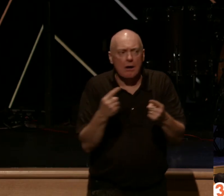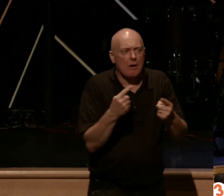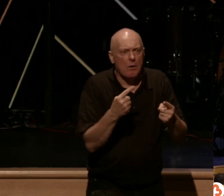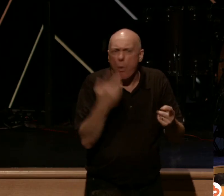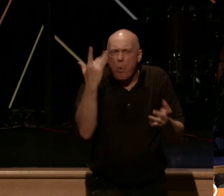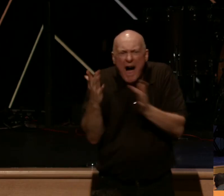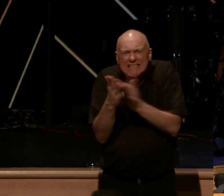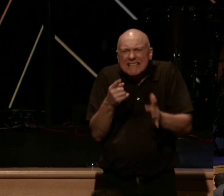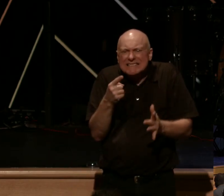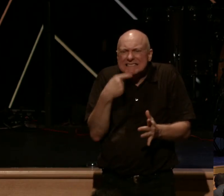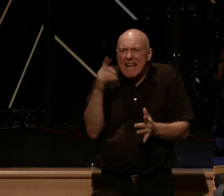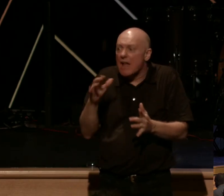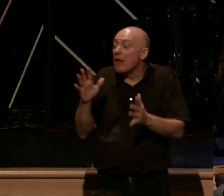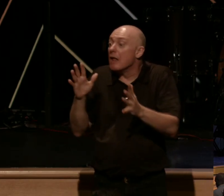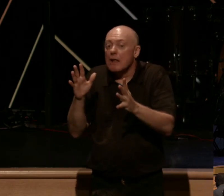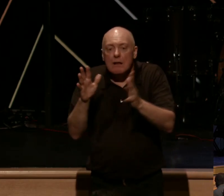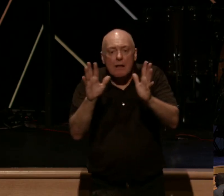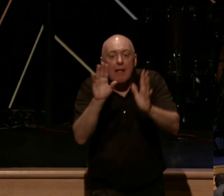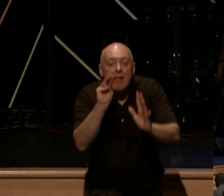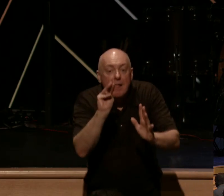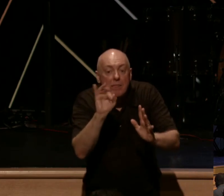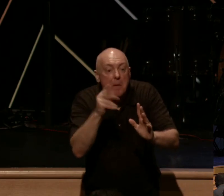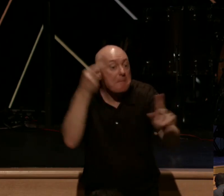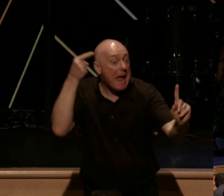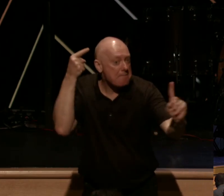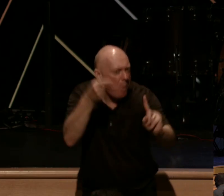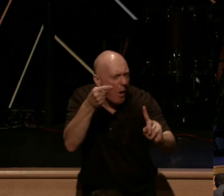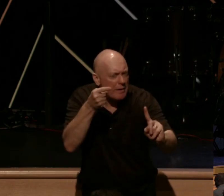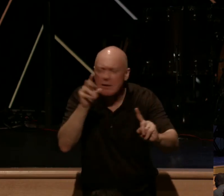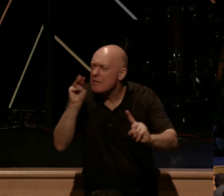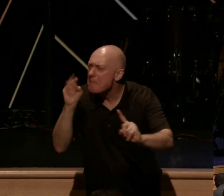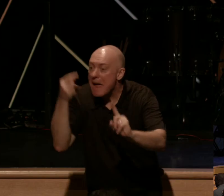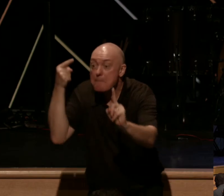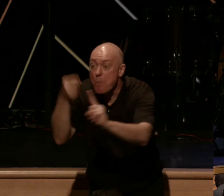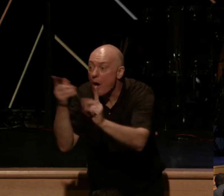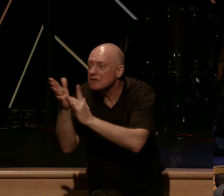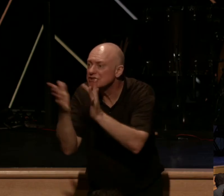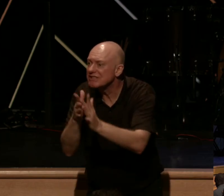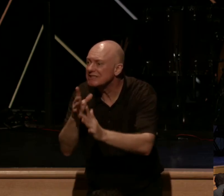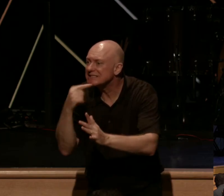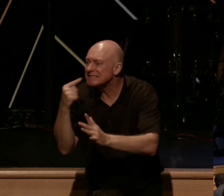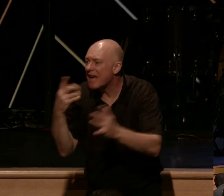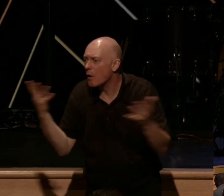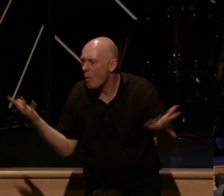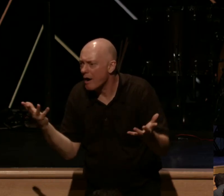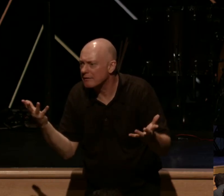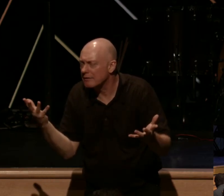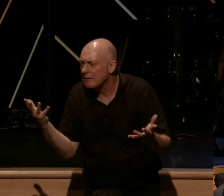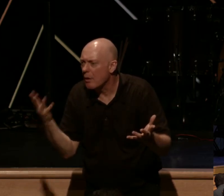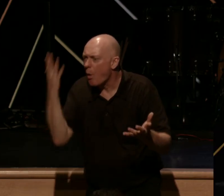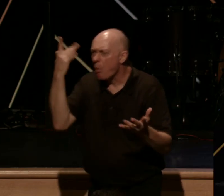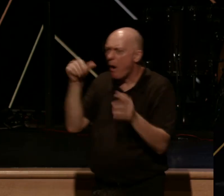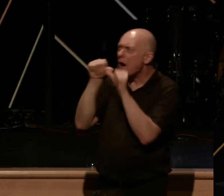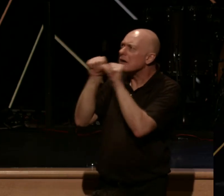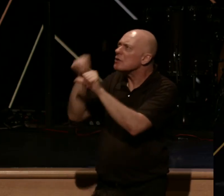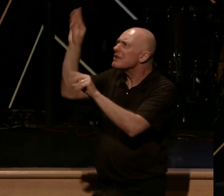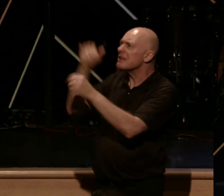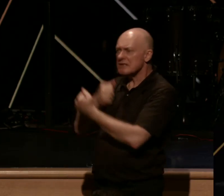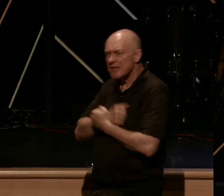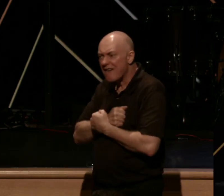This is the main point. This is the purpose. This is the glorious outcome of abiding in his love. It's this, that Jesus'